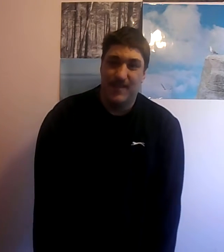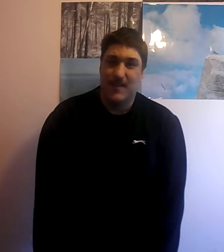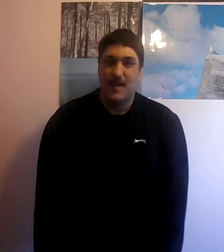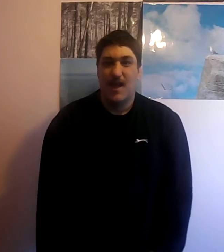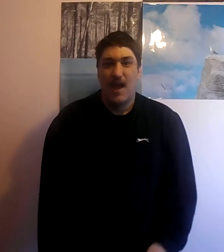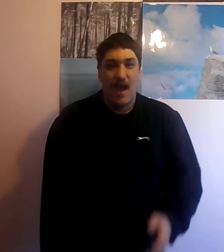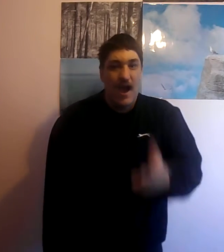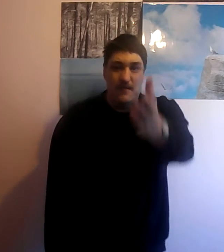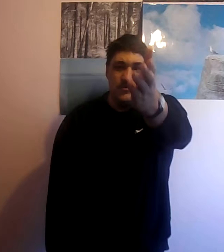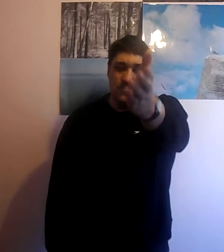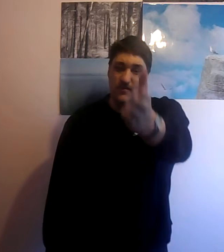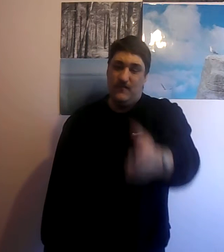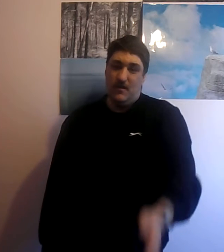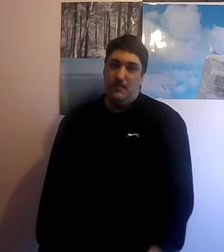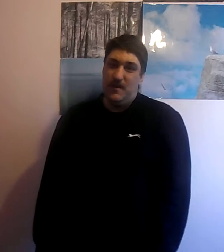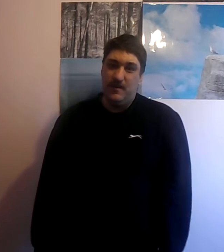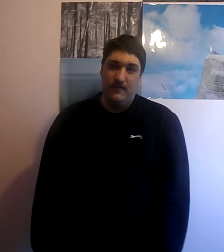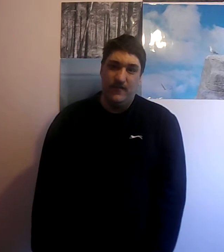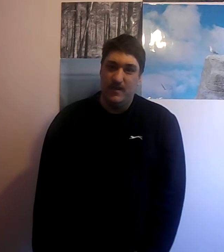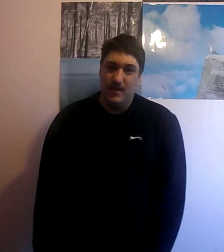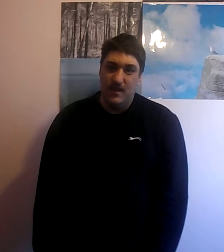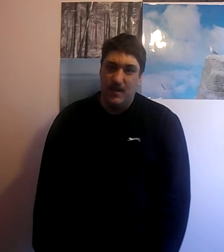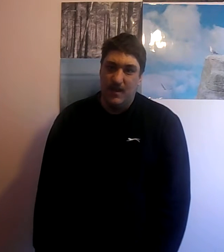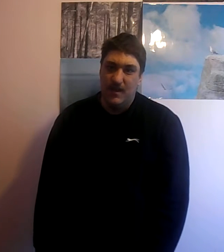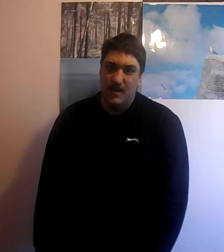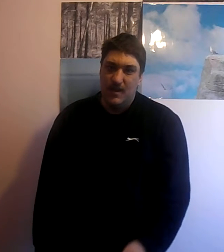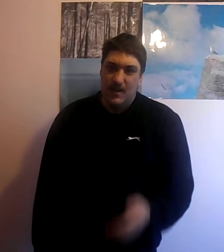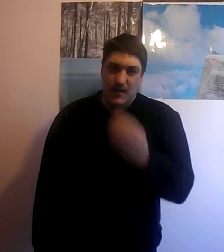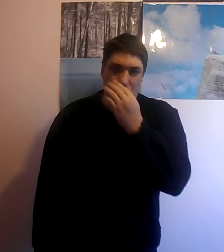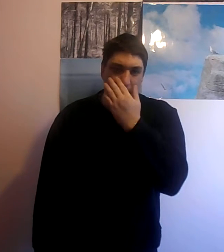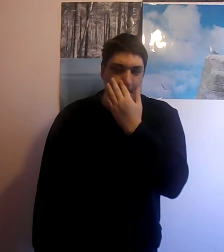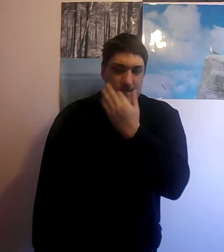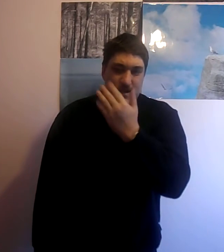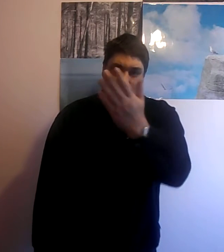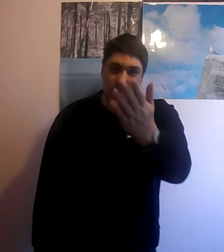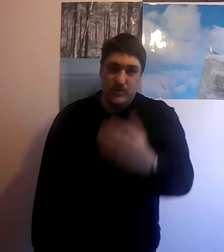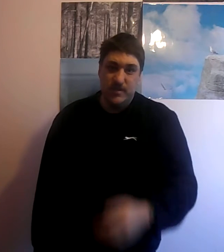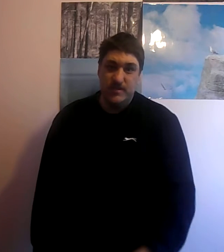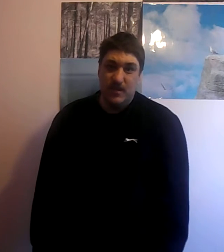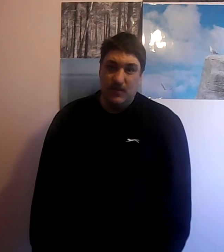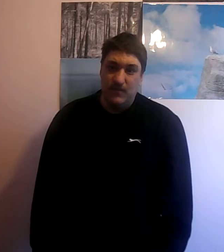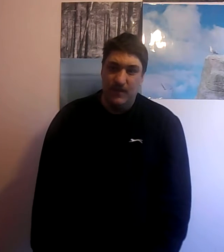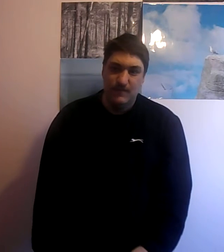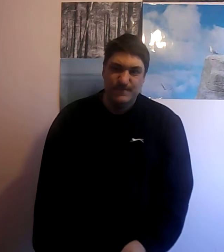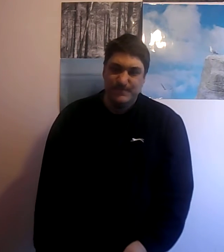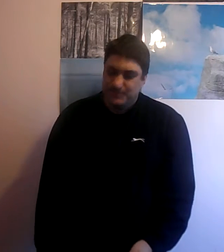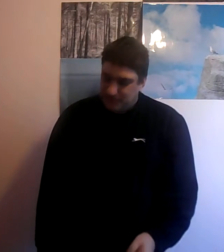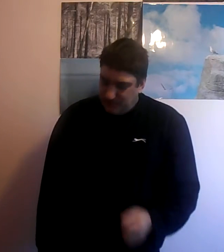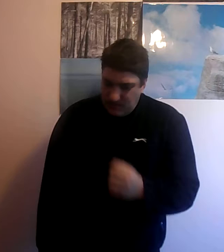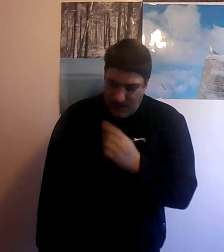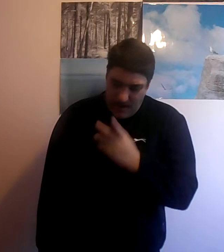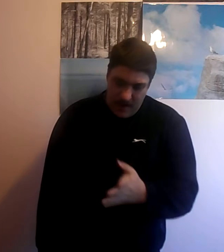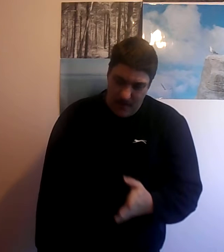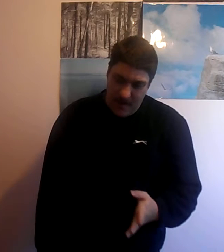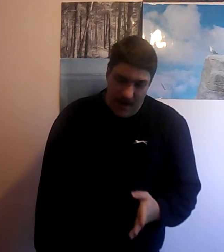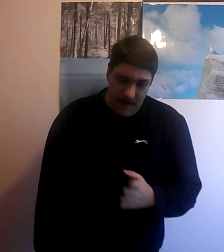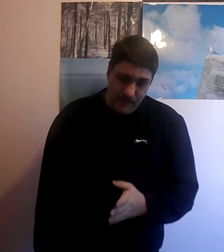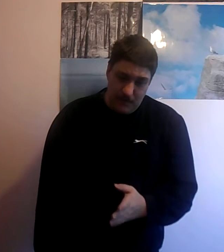I'm sure you've got plenty of uh examples yourself anyway I have rambled